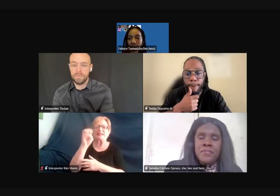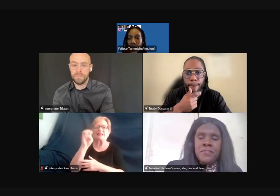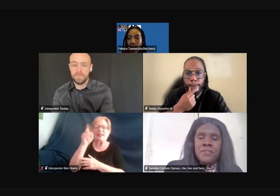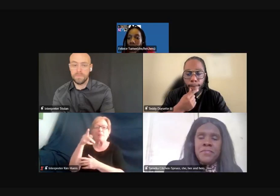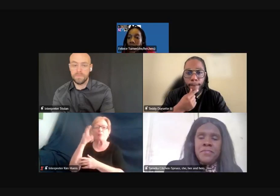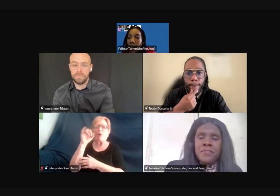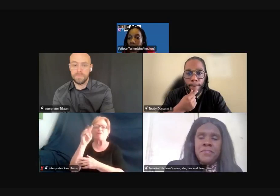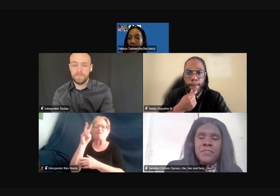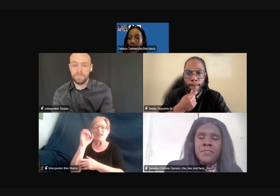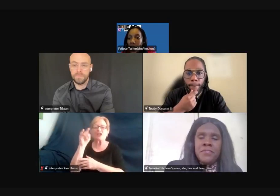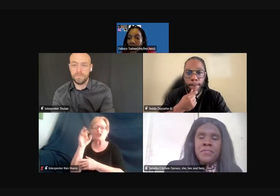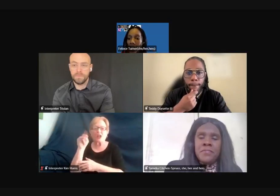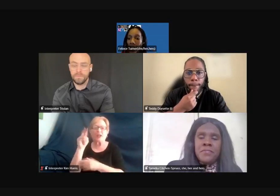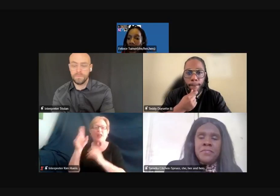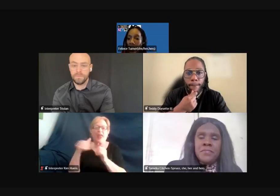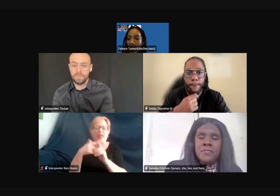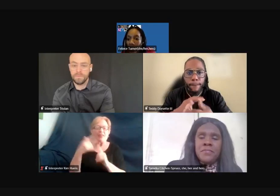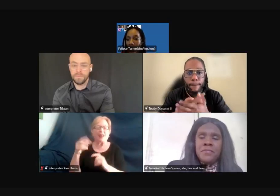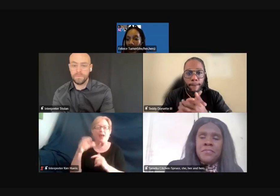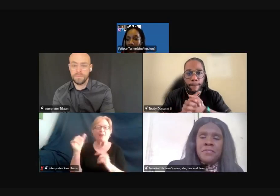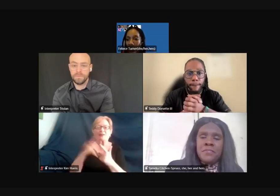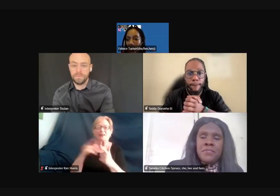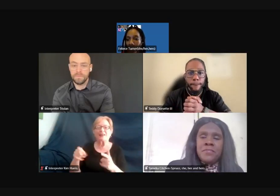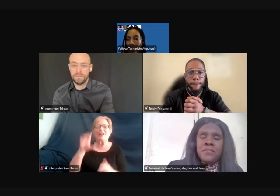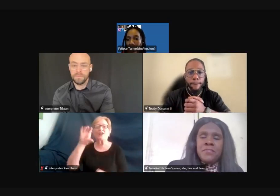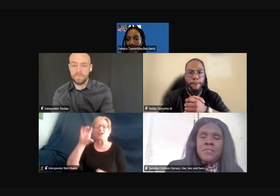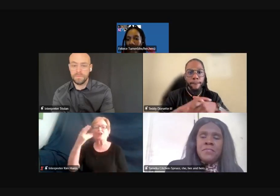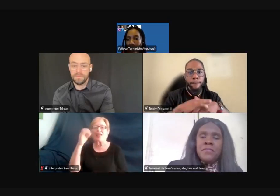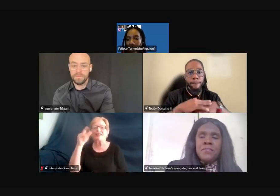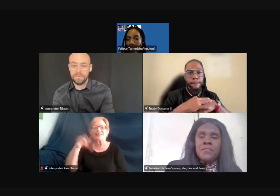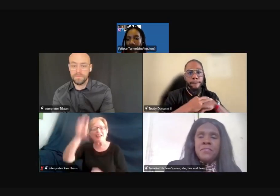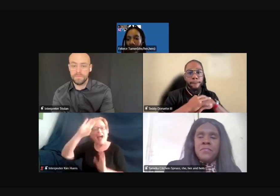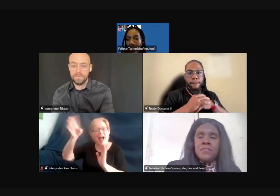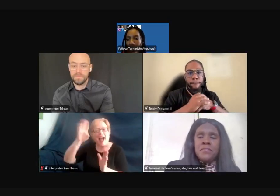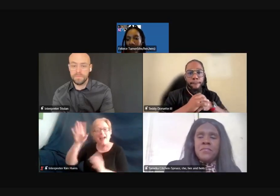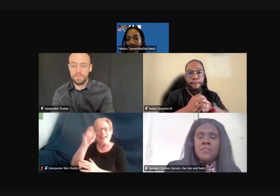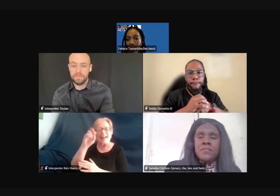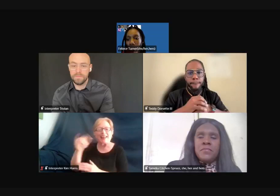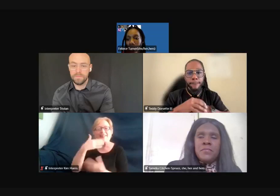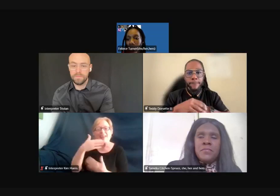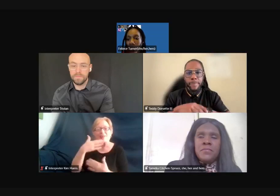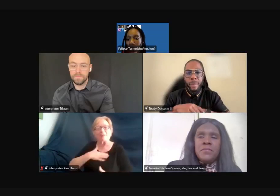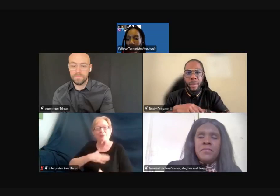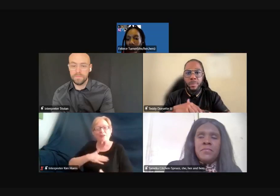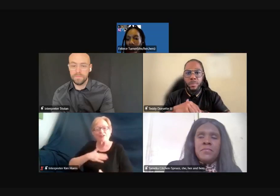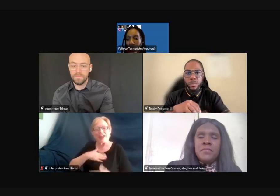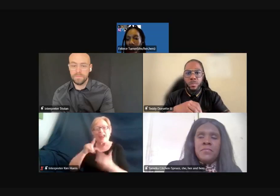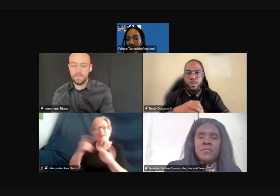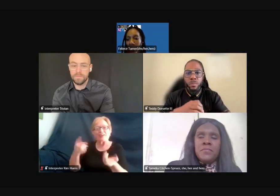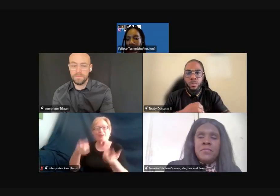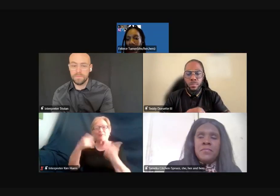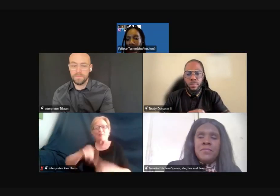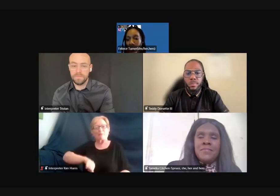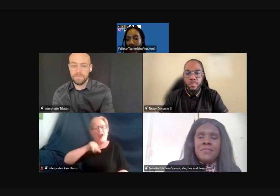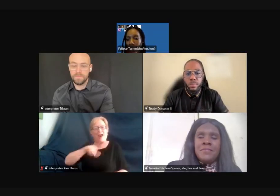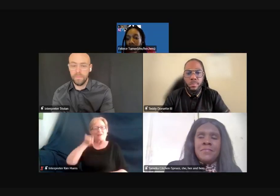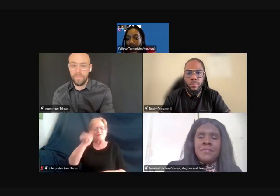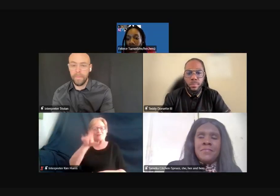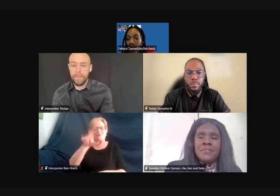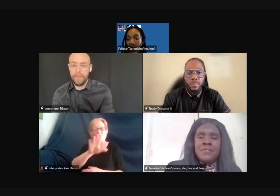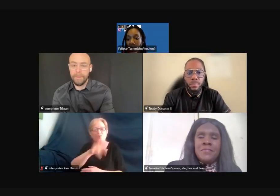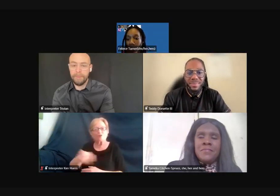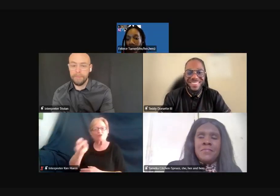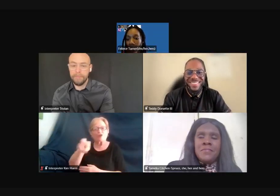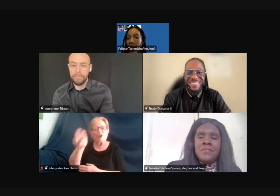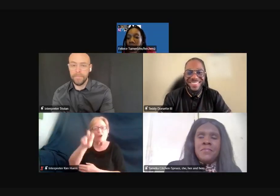Munger says, hi, Teddy, Chelsea here. Thank you for doing this today. I really appreciate it. I'm proud of you for your journey and still,